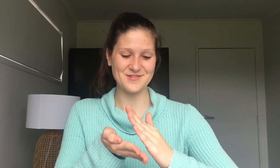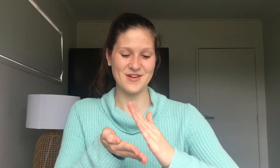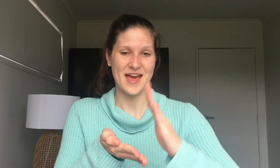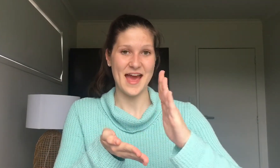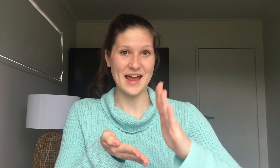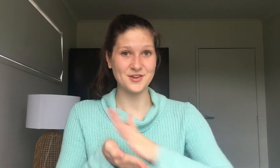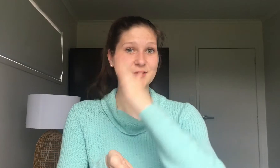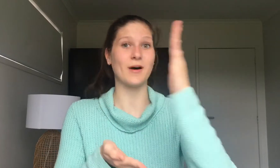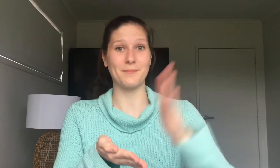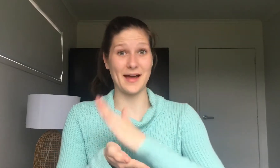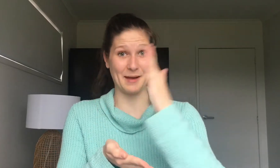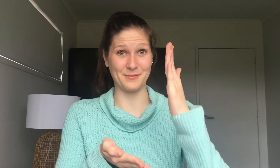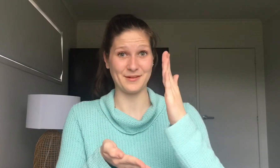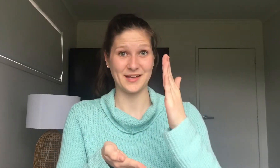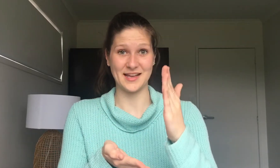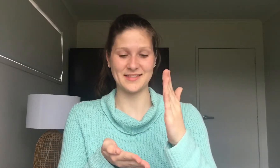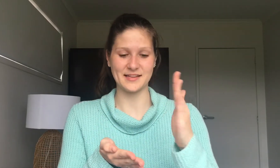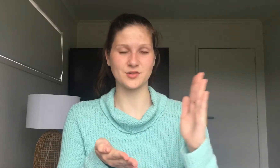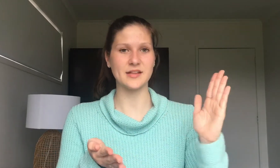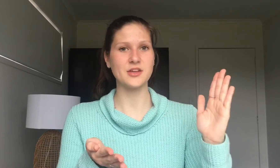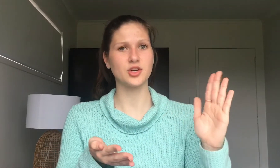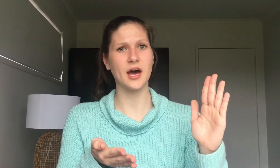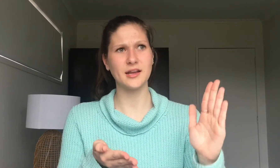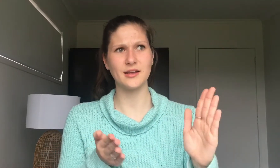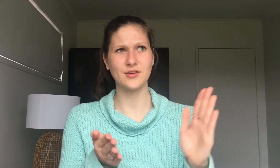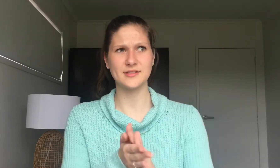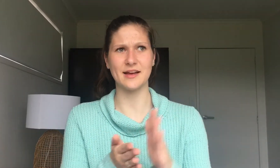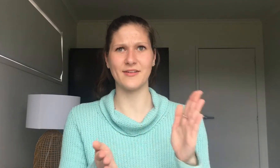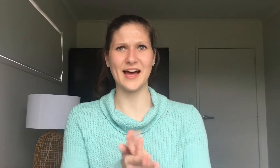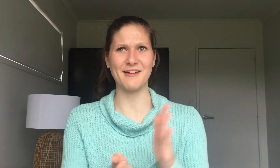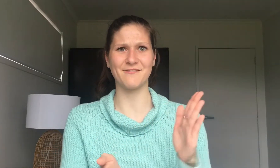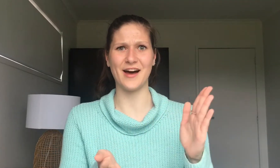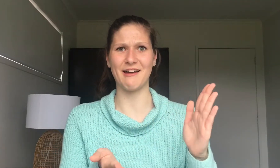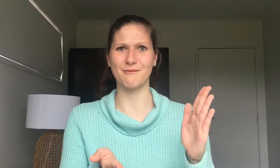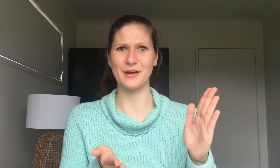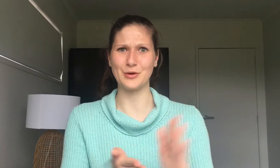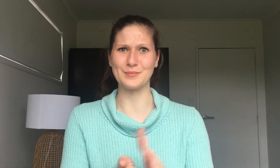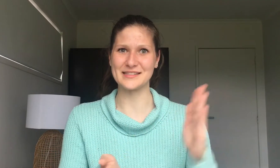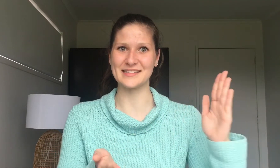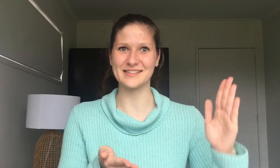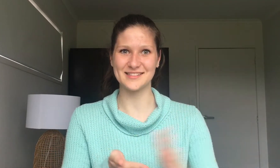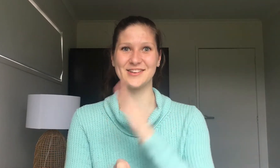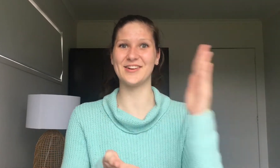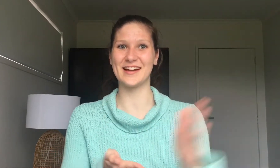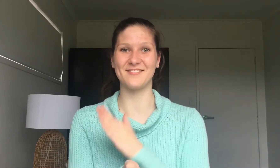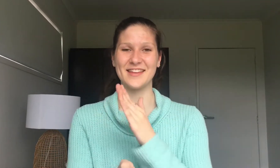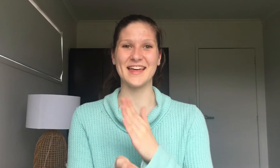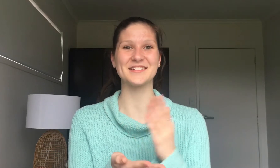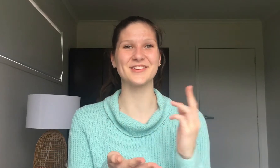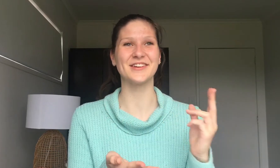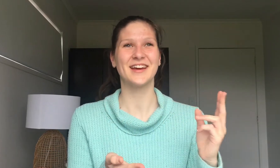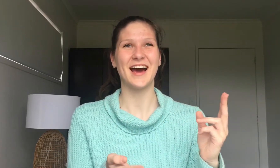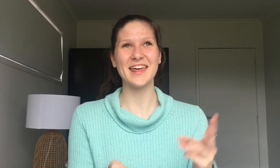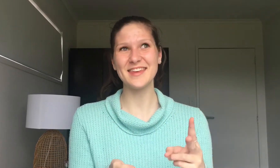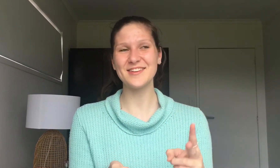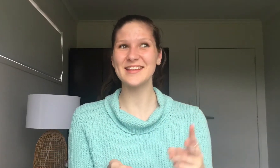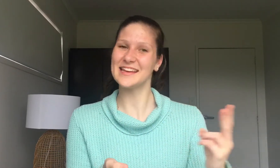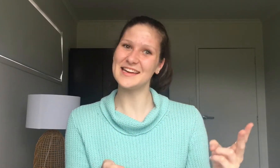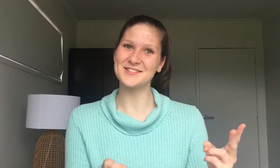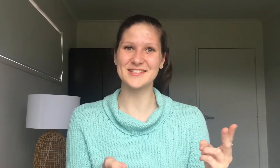and you swipe up like that so it's like you're kind of giving yourself a high five but you're missing so you're going up like that so I think you only need to do it two